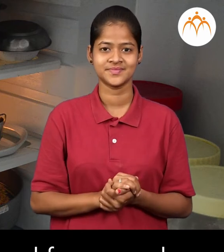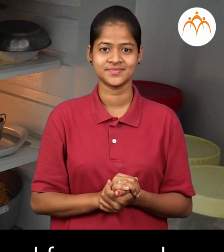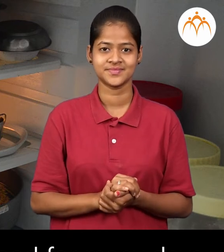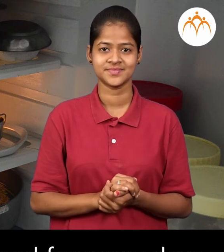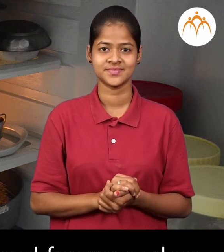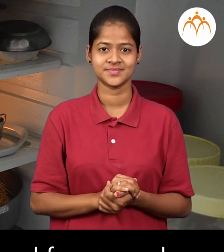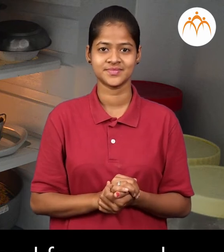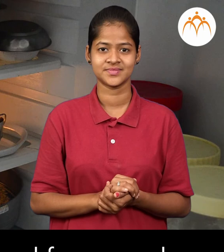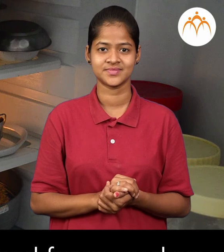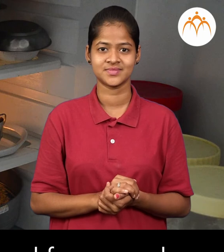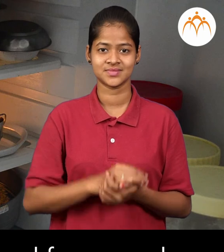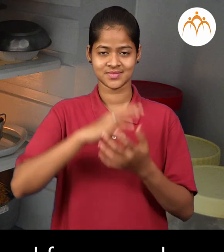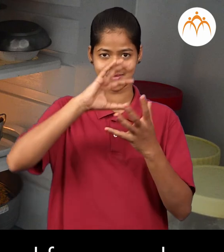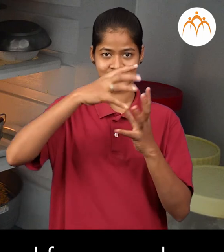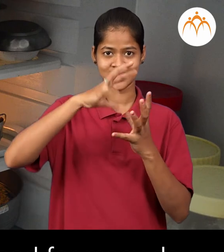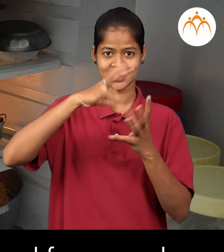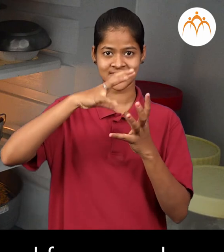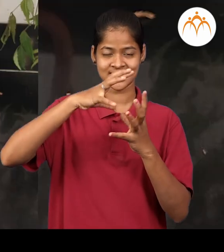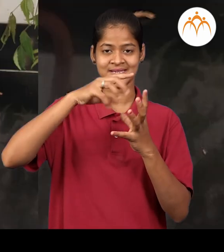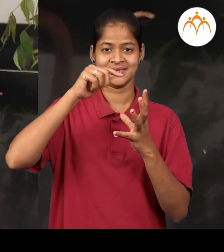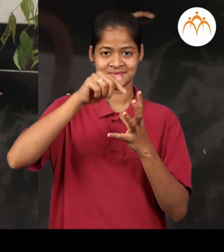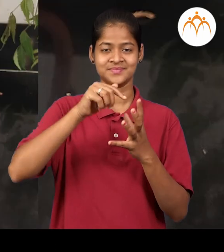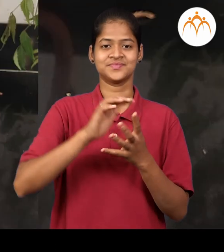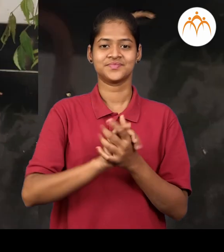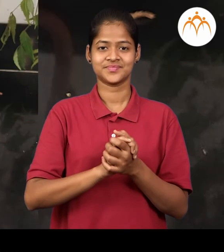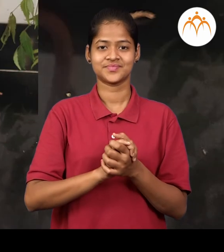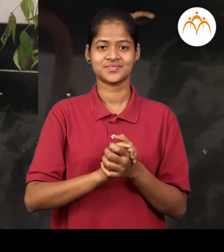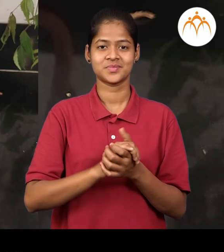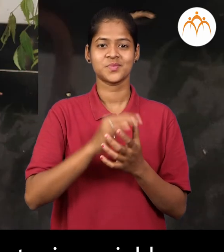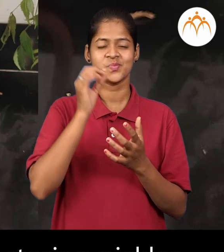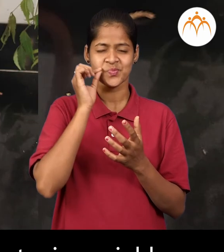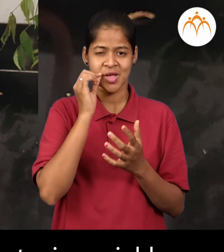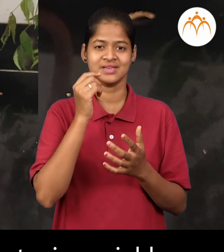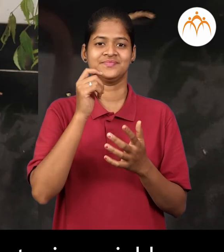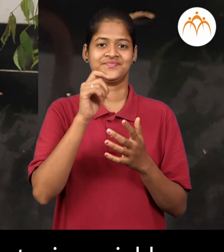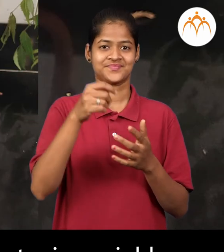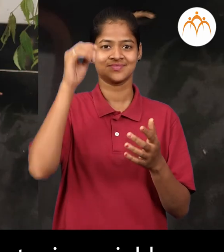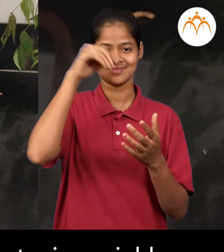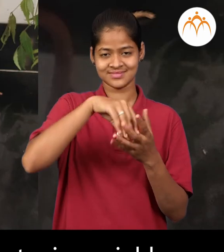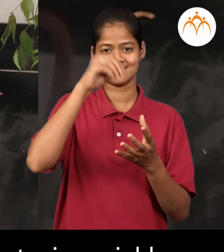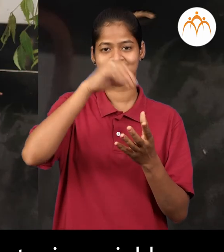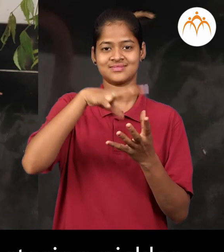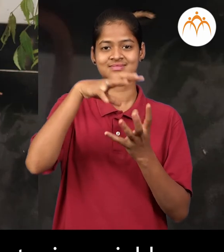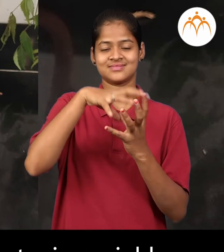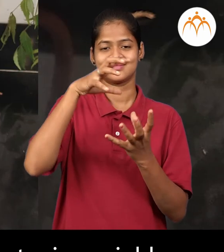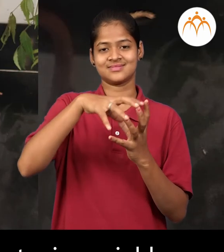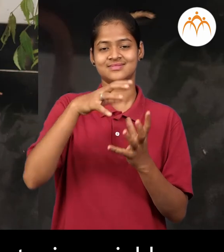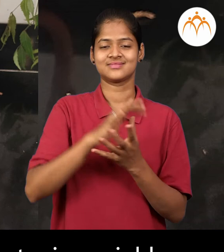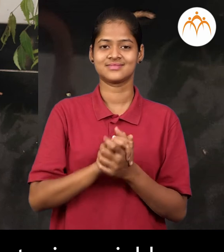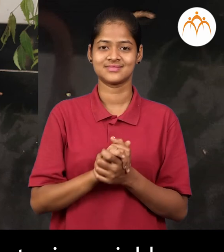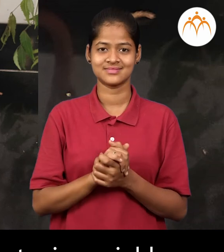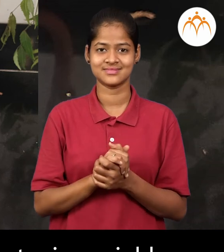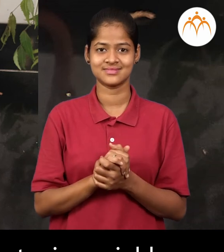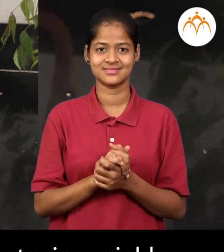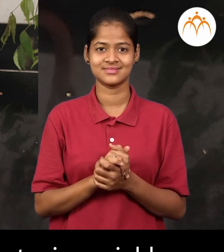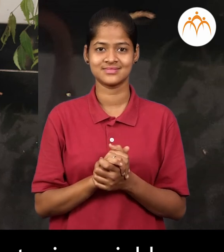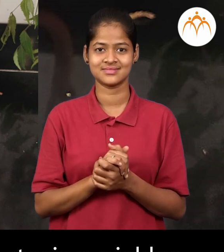glass jar glass jar is used for storing pickles